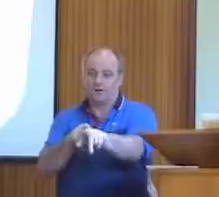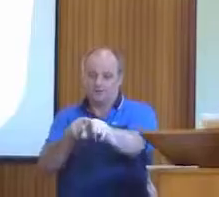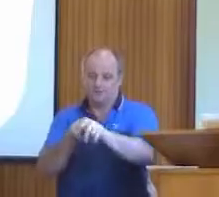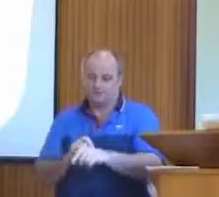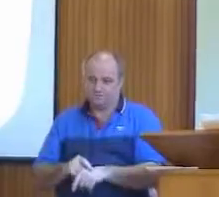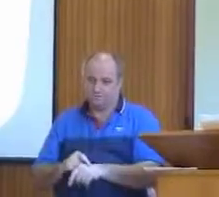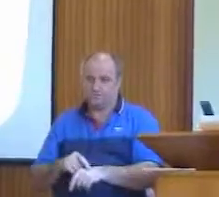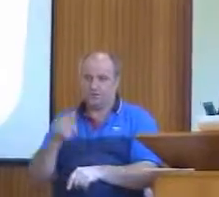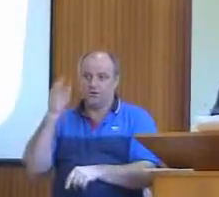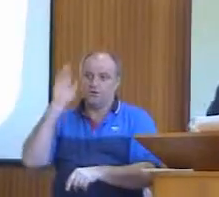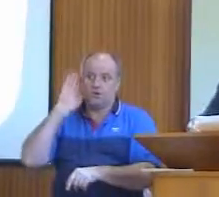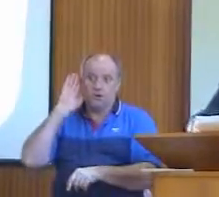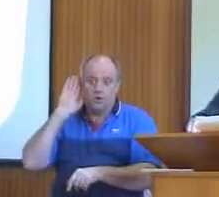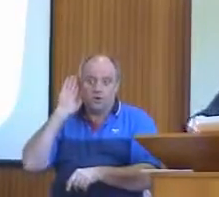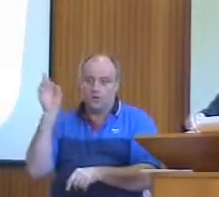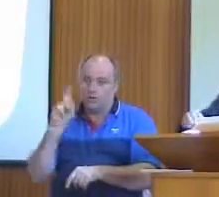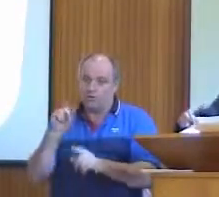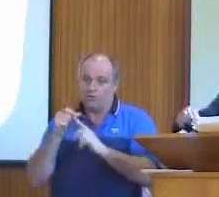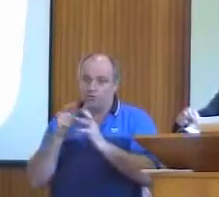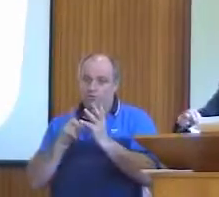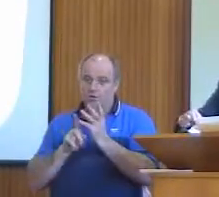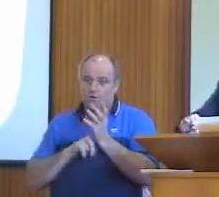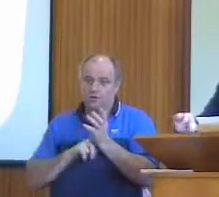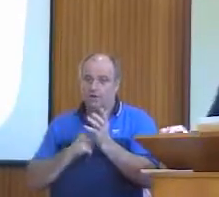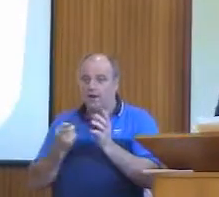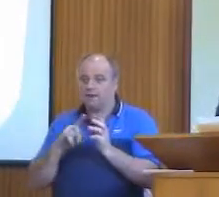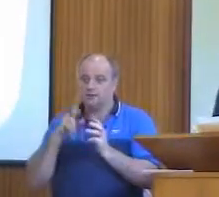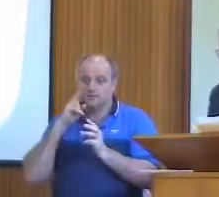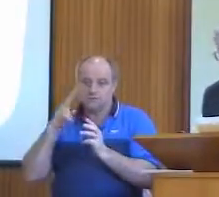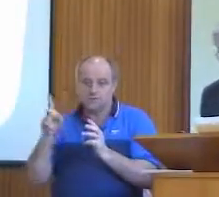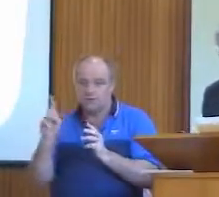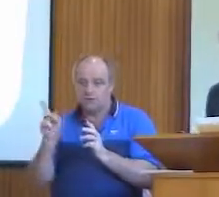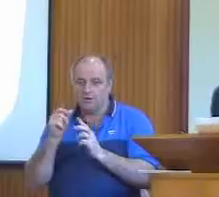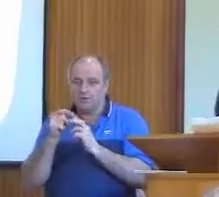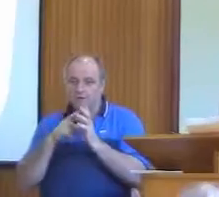saw what Paul did, and learned how to serve Christ.